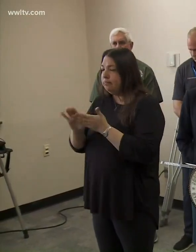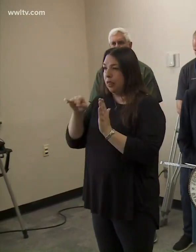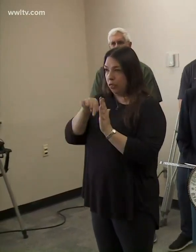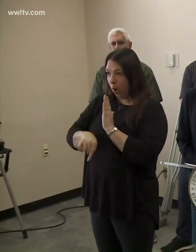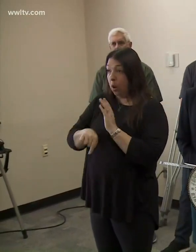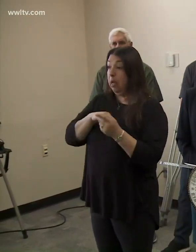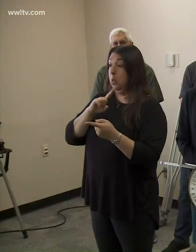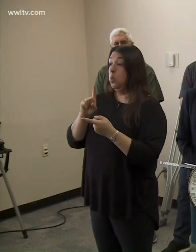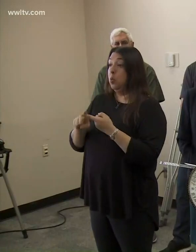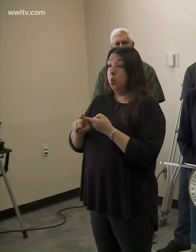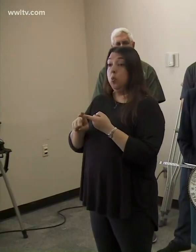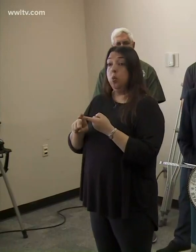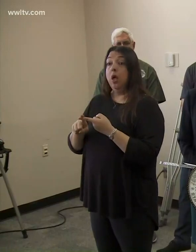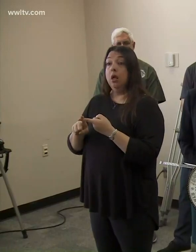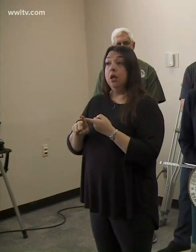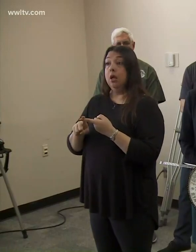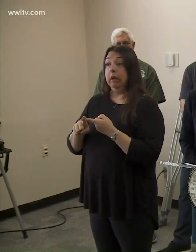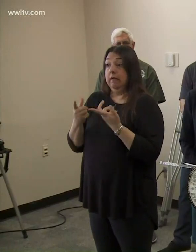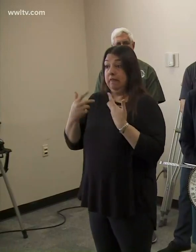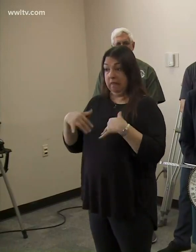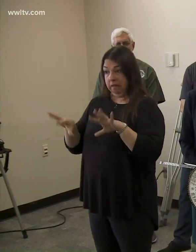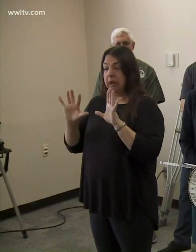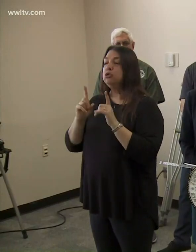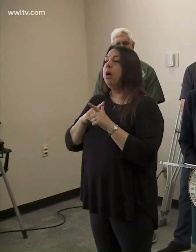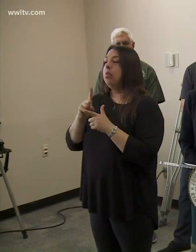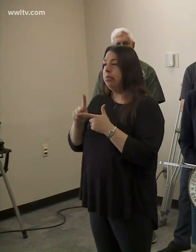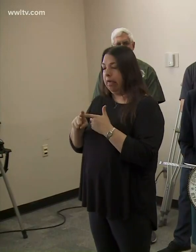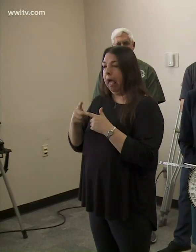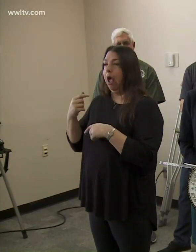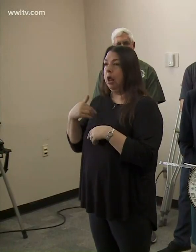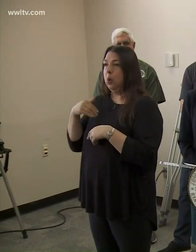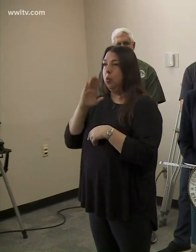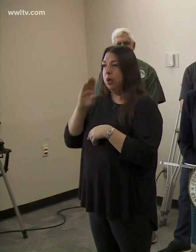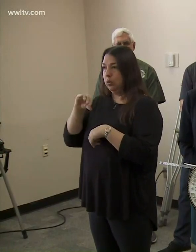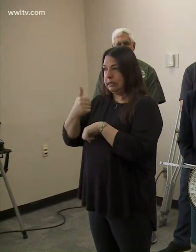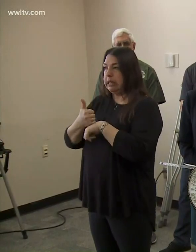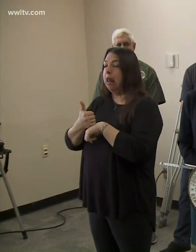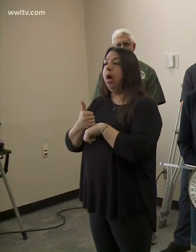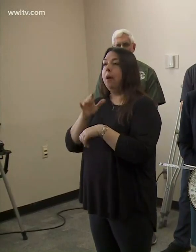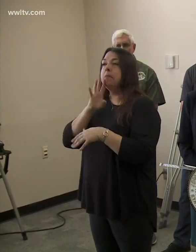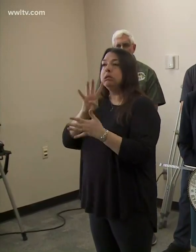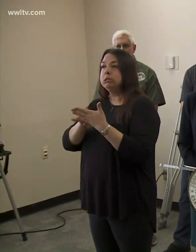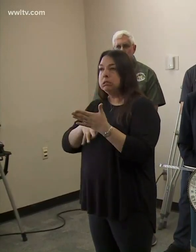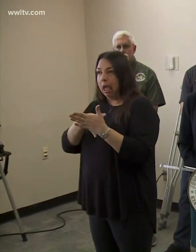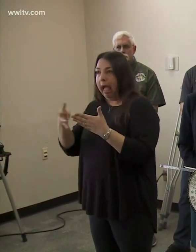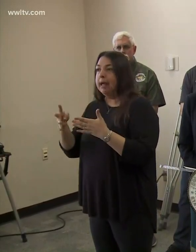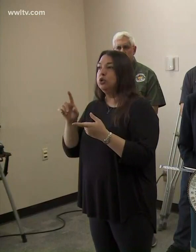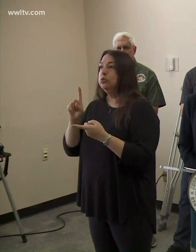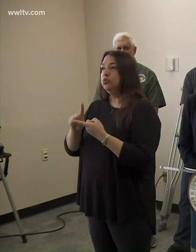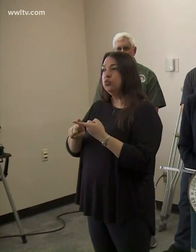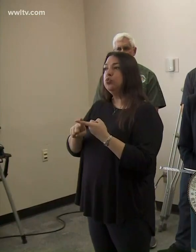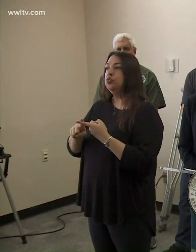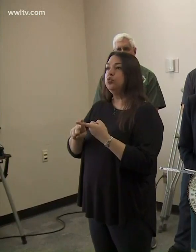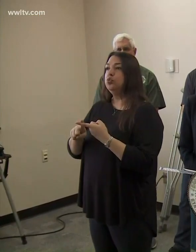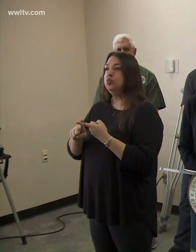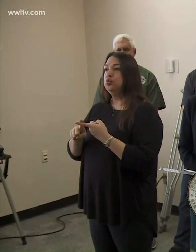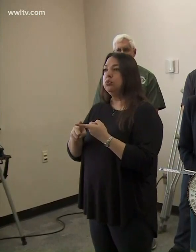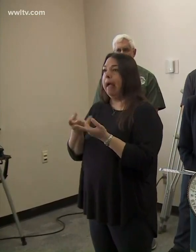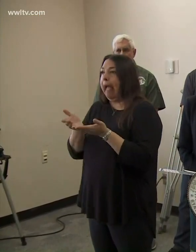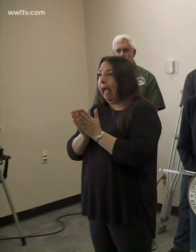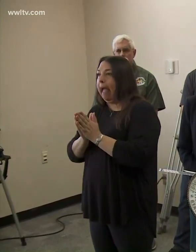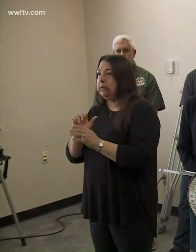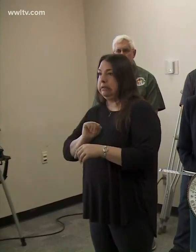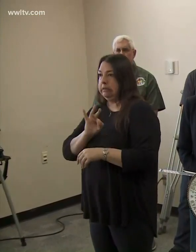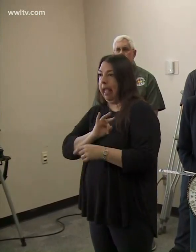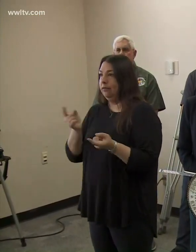Uh, once we get, once we get past that, we will be, uh, building a schedule or we will be building a schedule to bring, uh, staff back